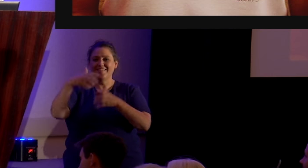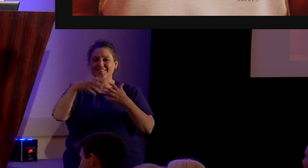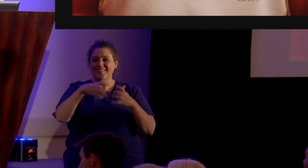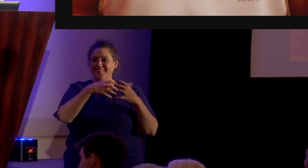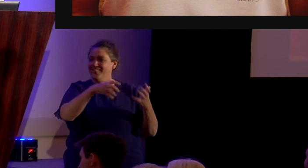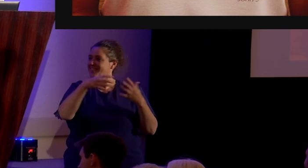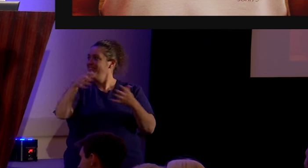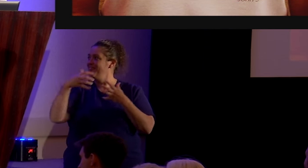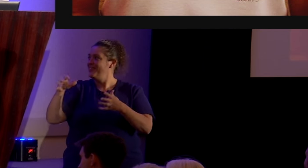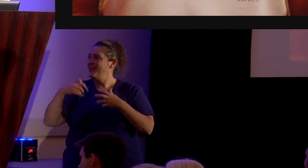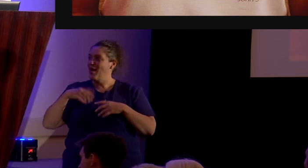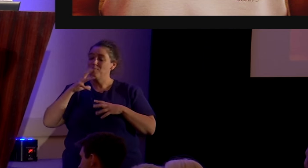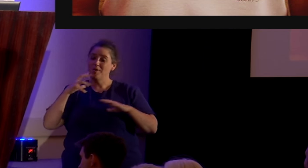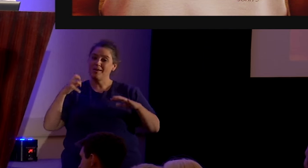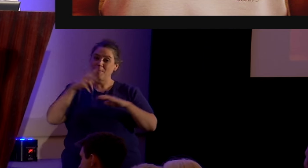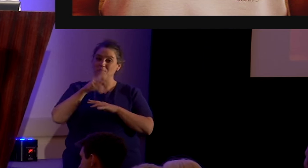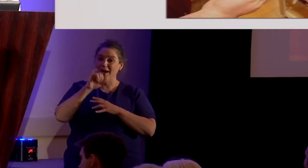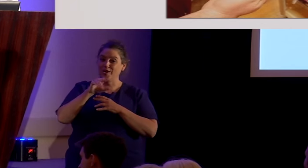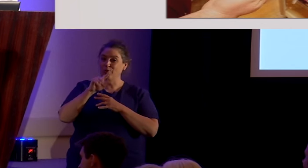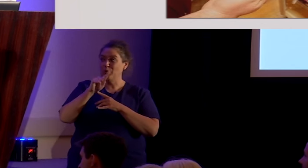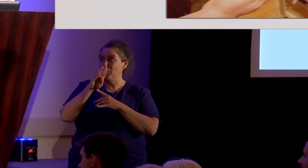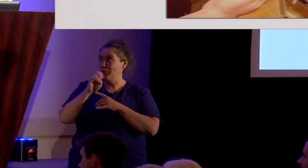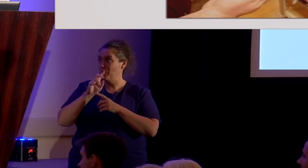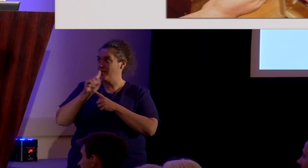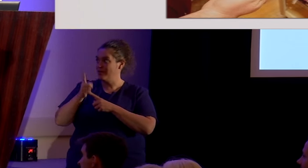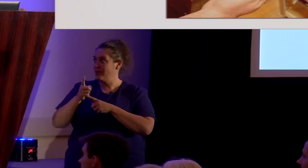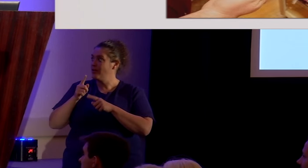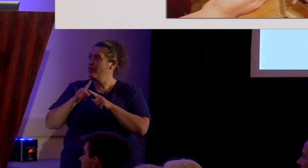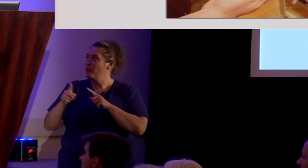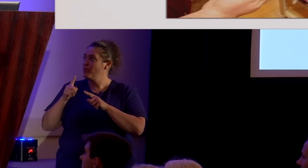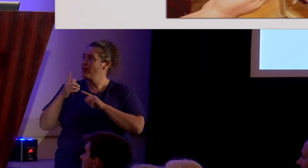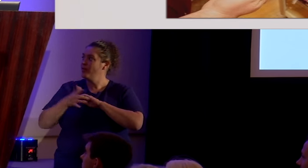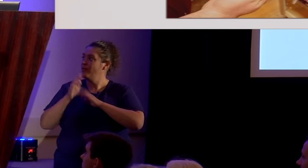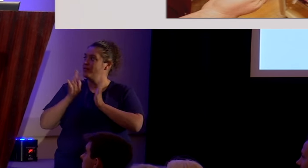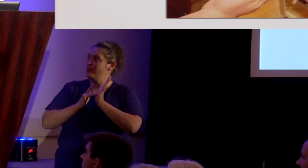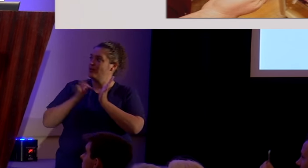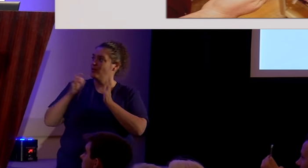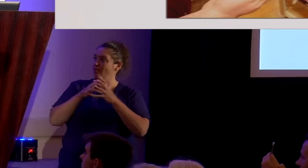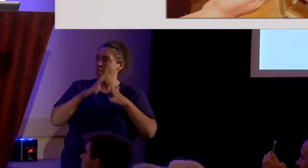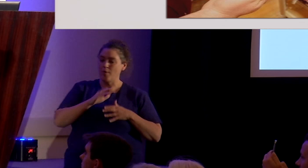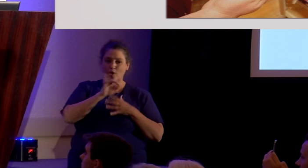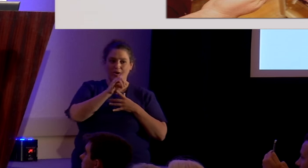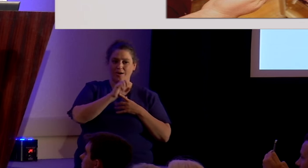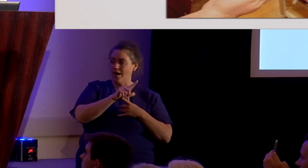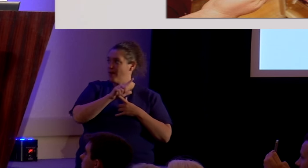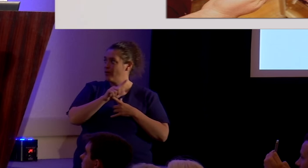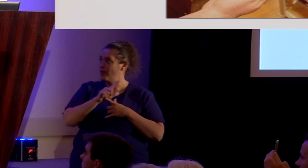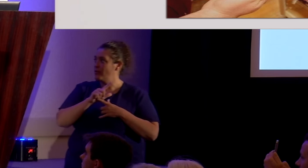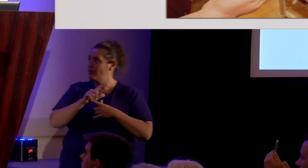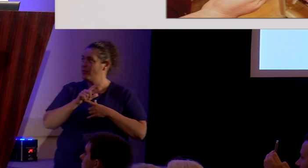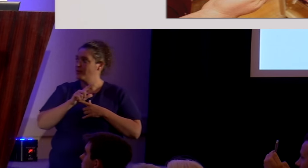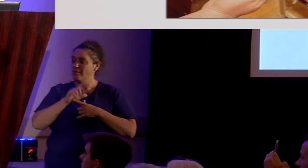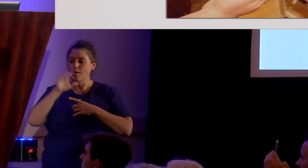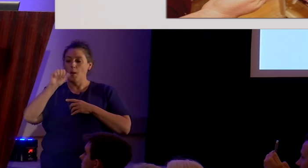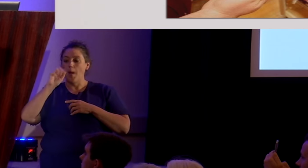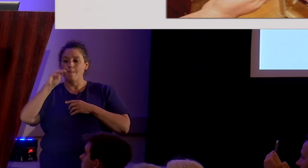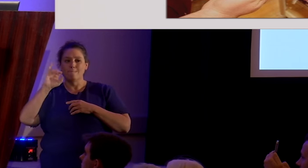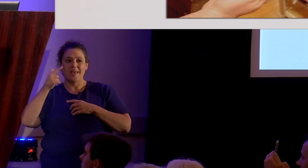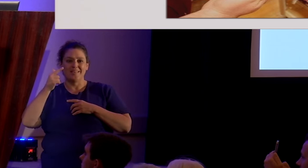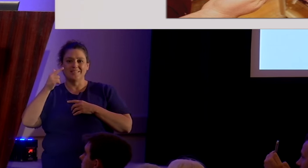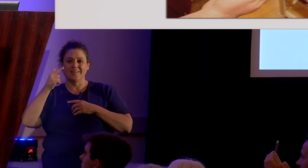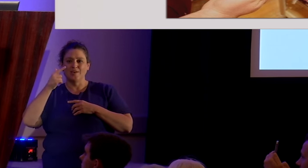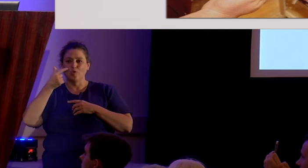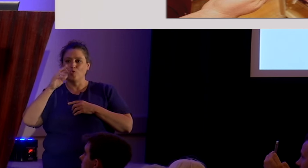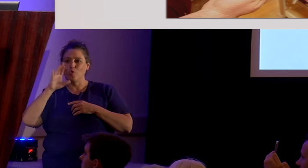I'm going to come back to YouTube here in just a second. They ripped off the American Idol logo. Amazing grace, I don't need an idol. I have